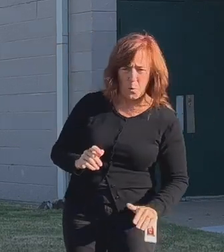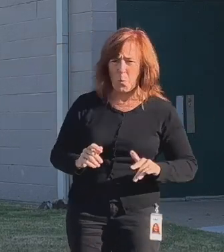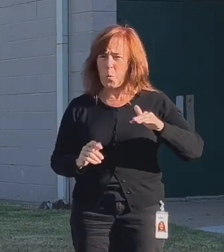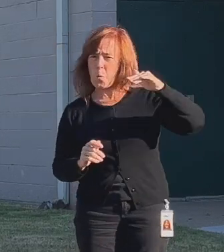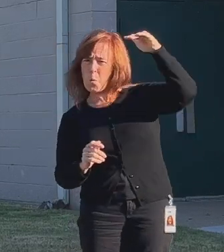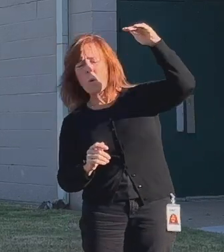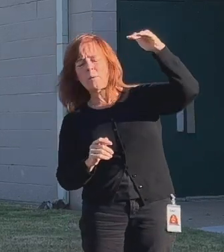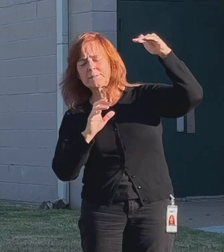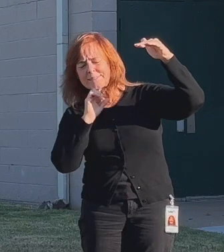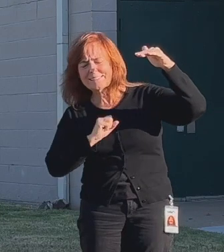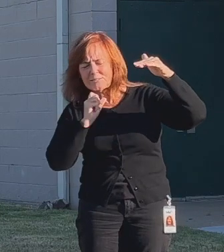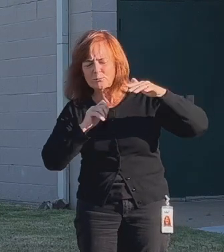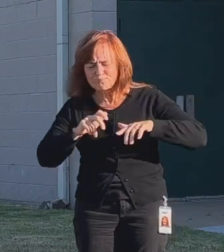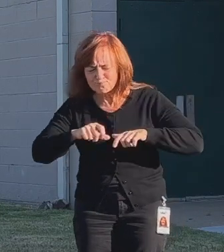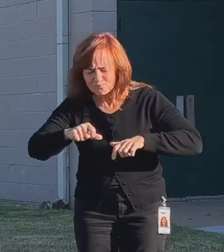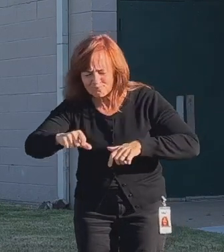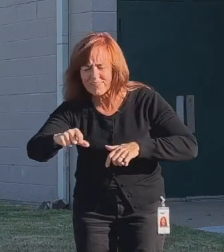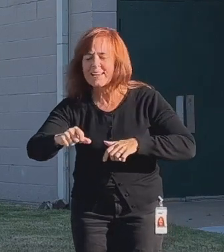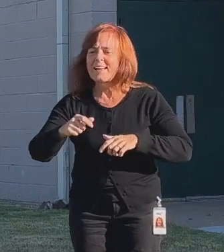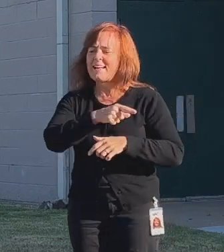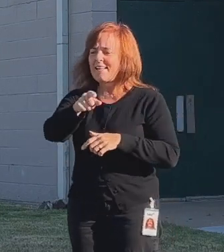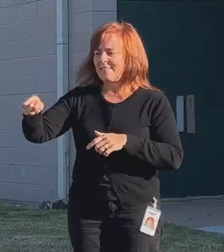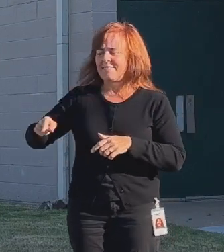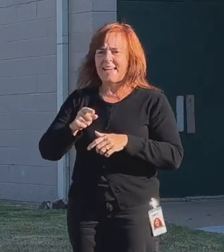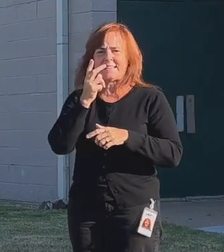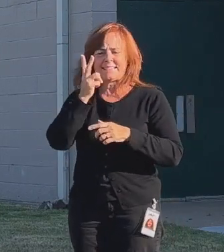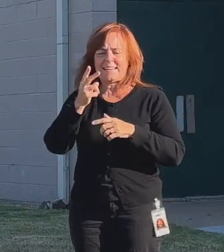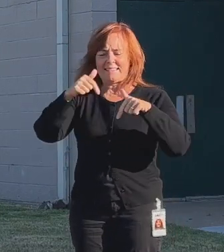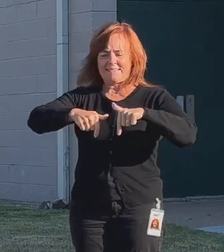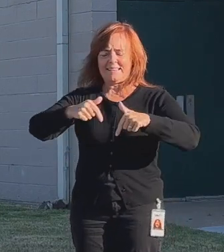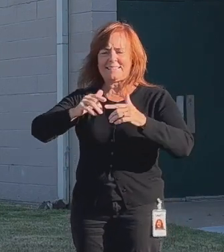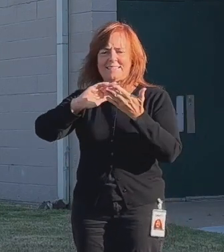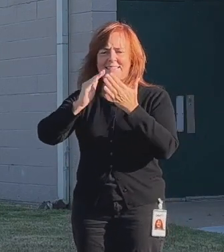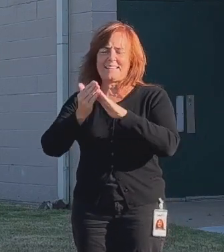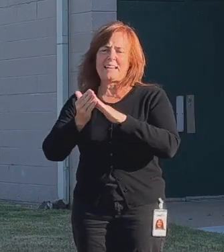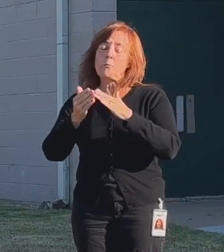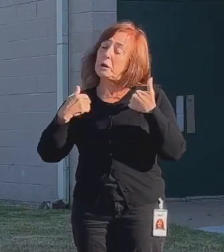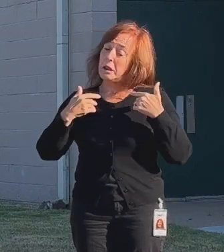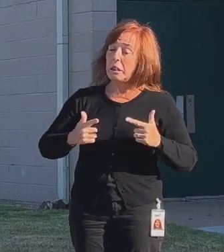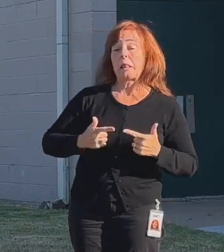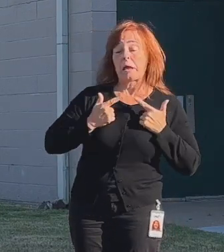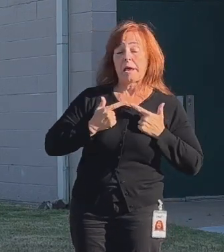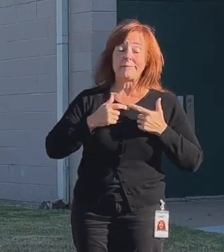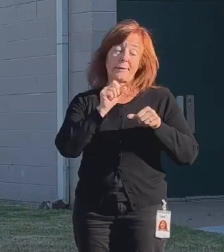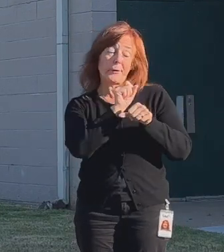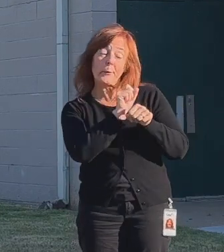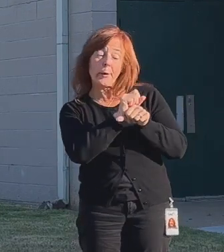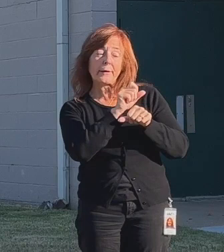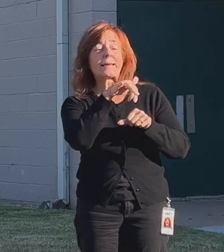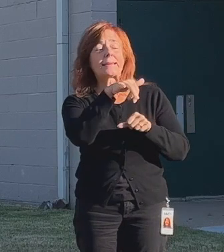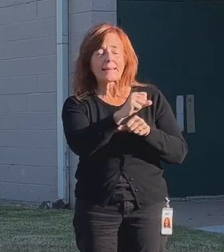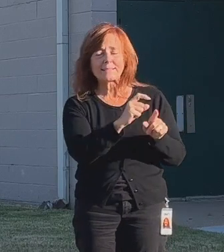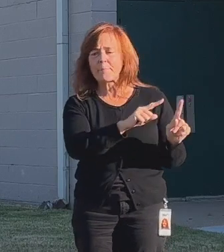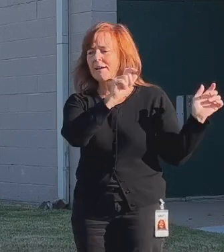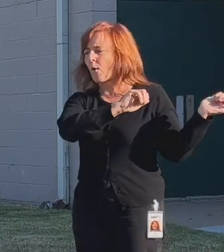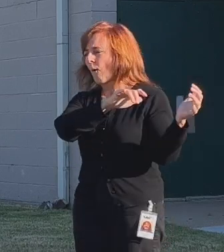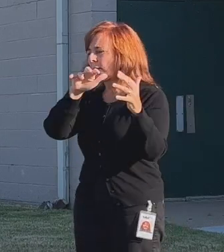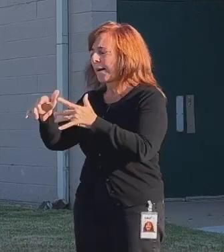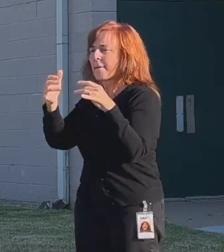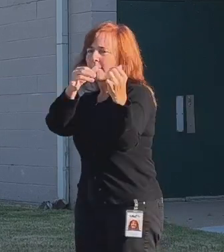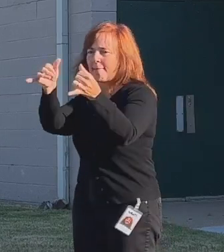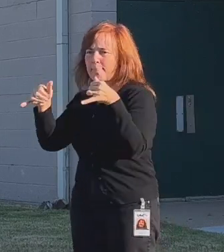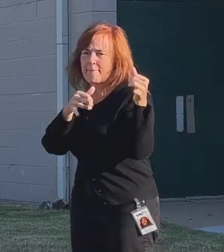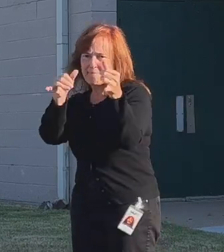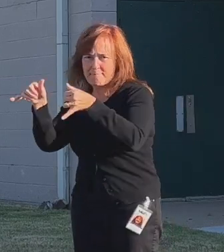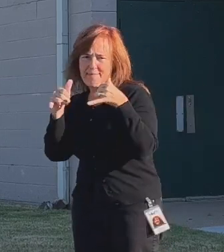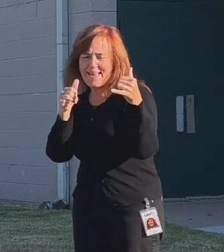toddlers up to the seniors, that they see this as a city, not just where they can live, not just where they can work, but where all of them can come and play.